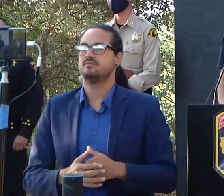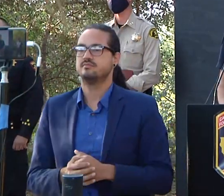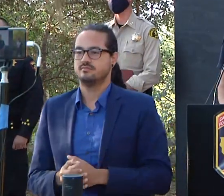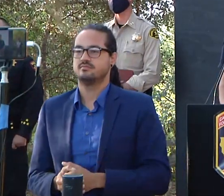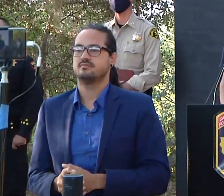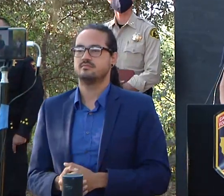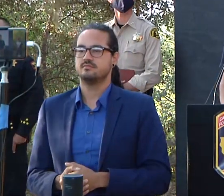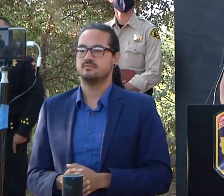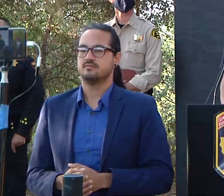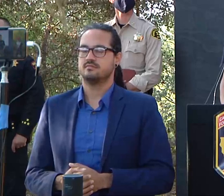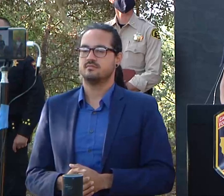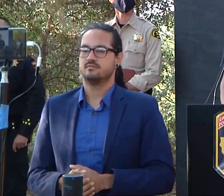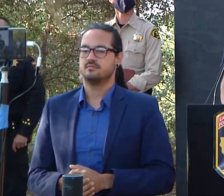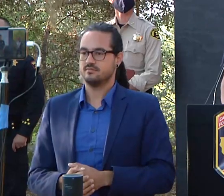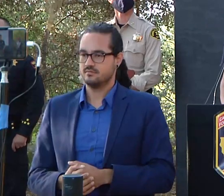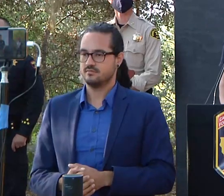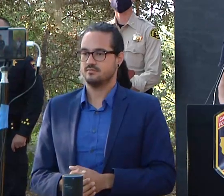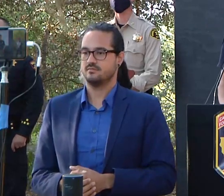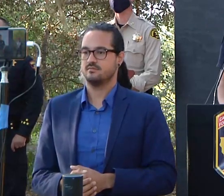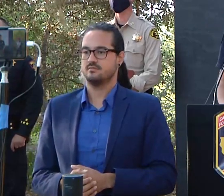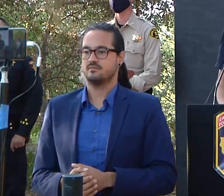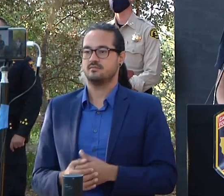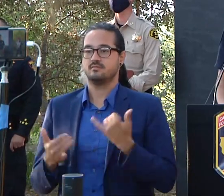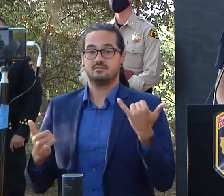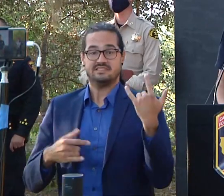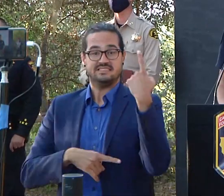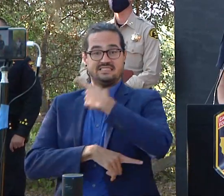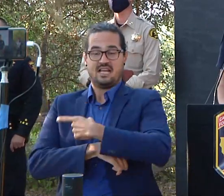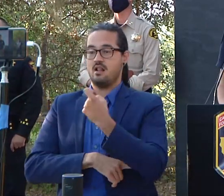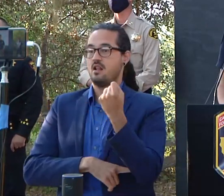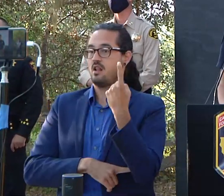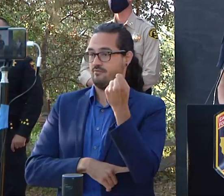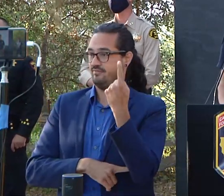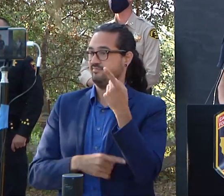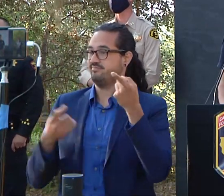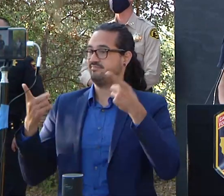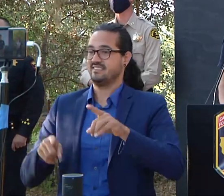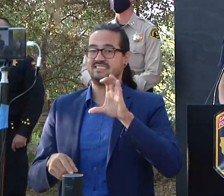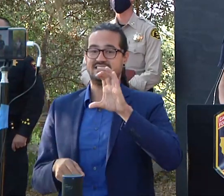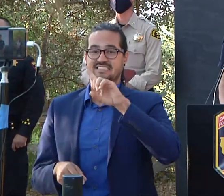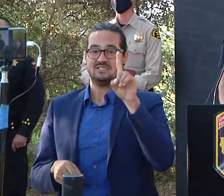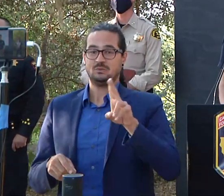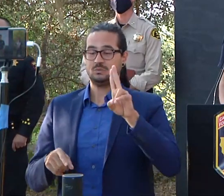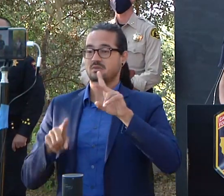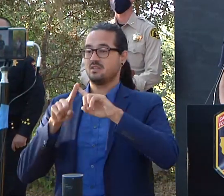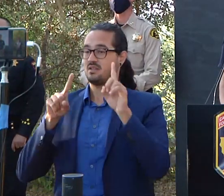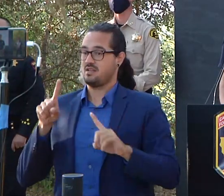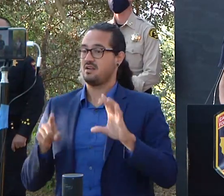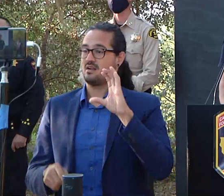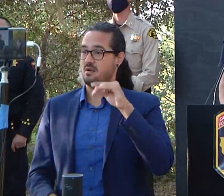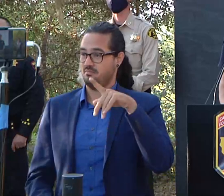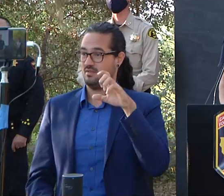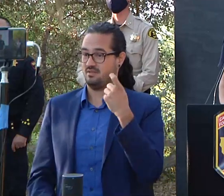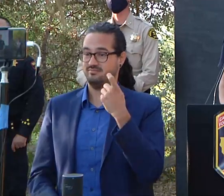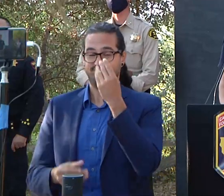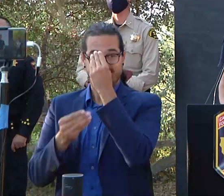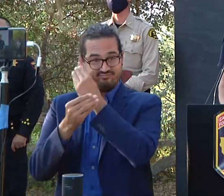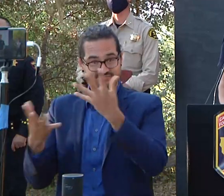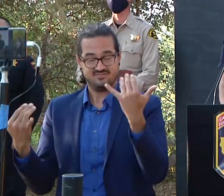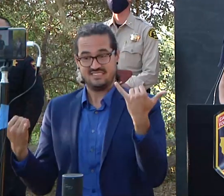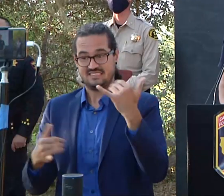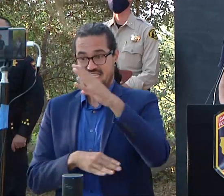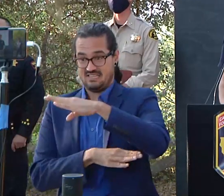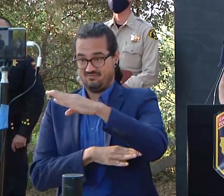so we're on day 11 here on the incident uh the czu complex we can confirm this afternoon that we have burned or 81